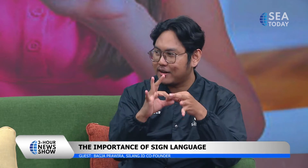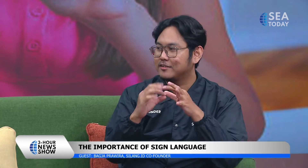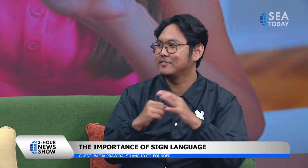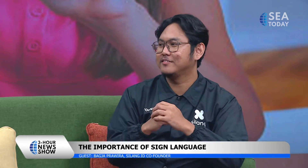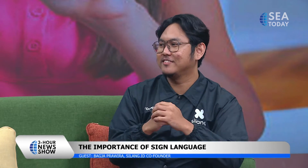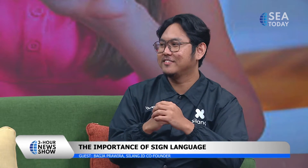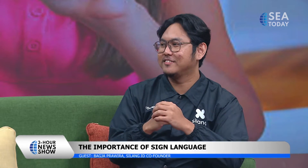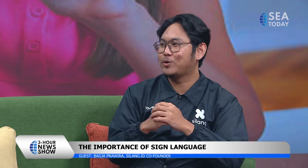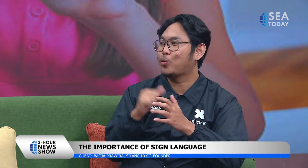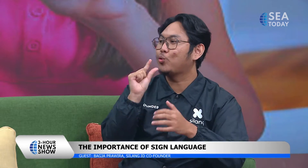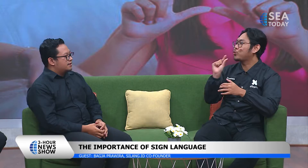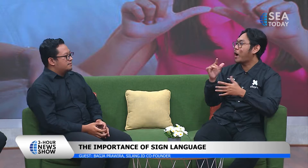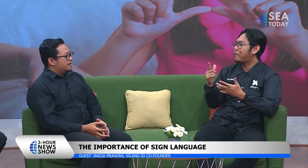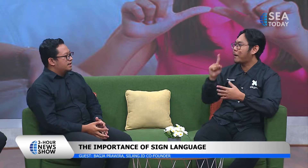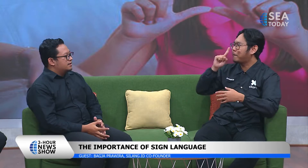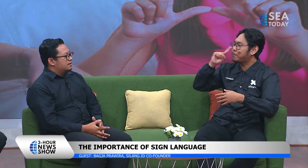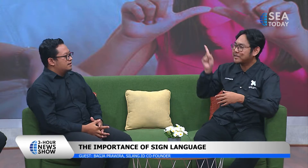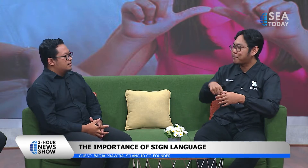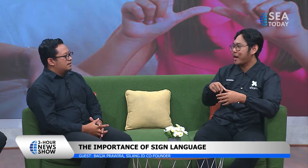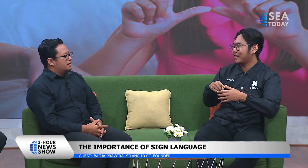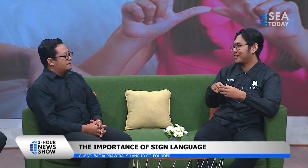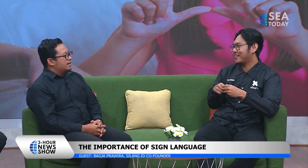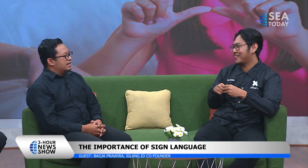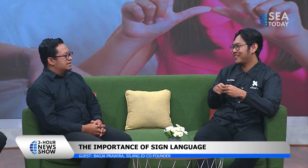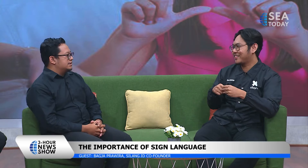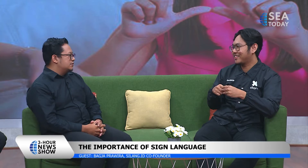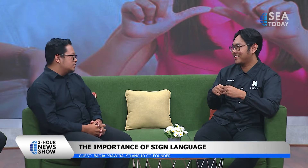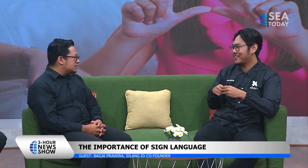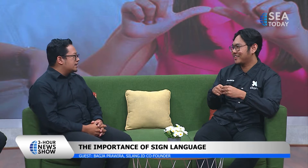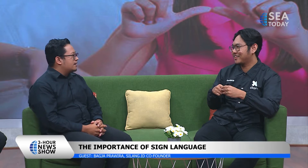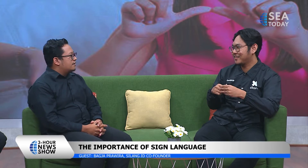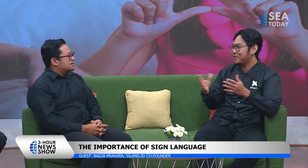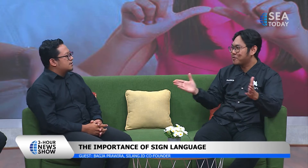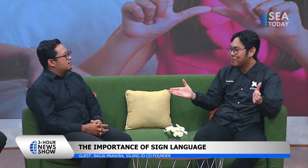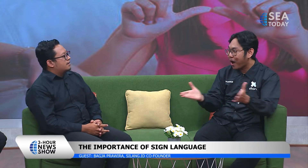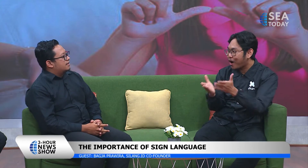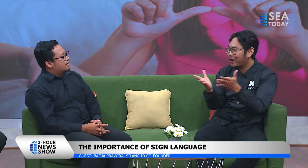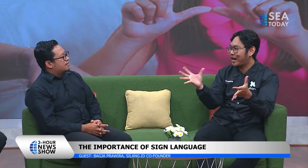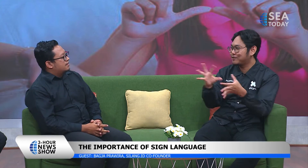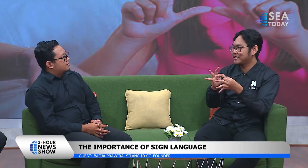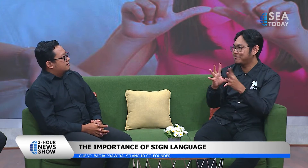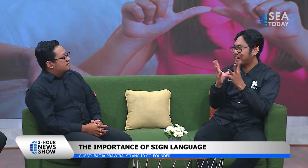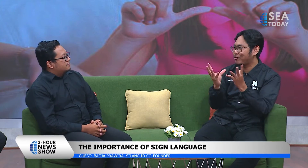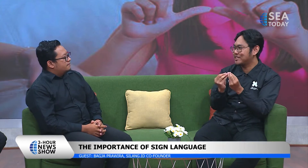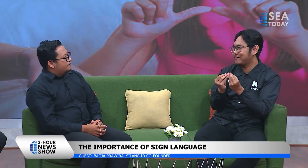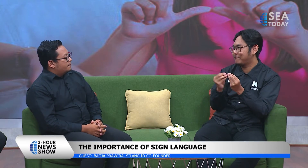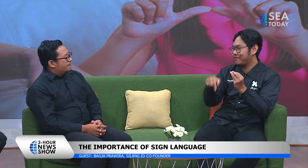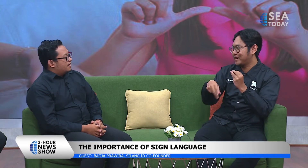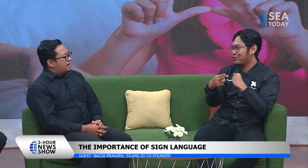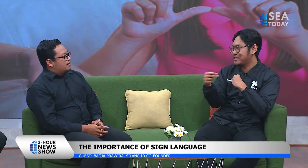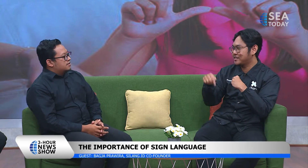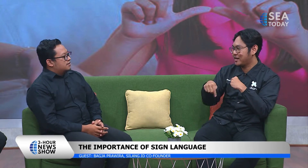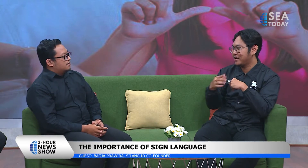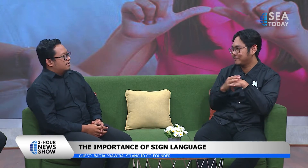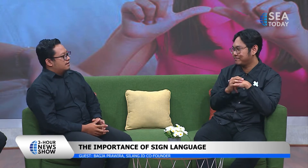on collaborating with many uh many institutions and also uh and also uh